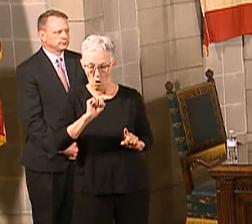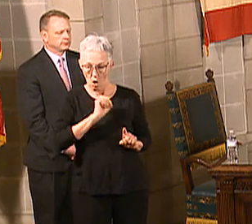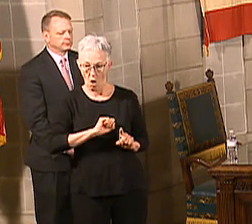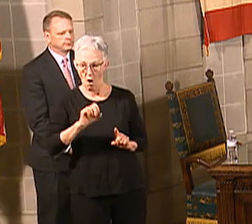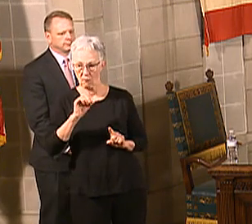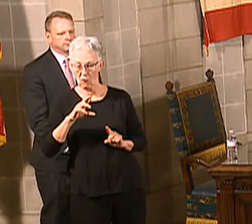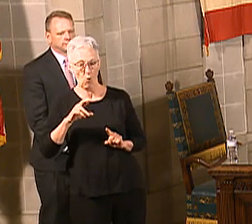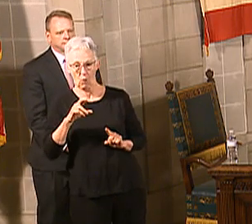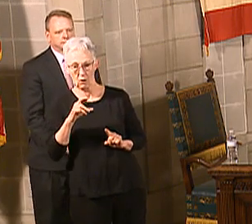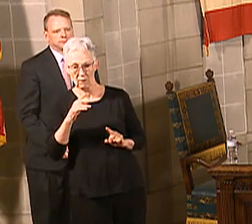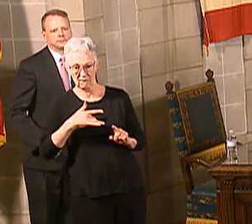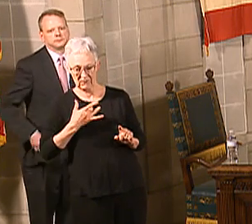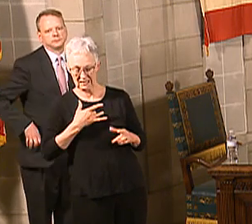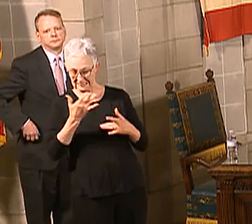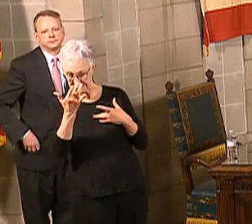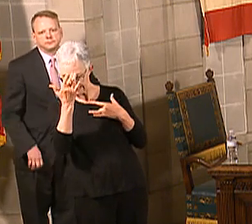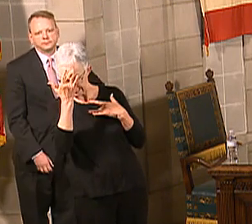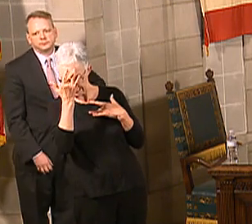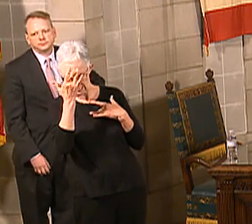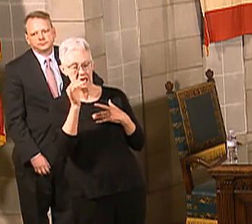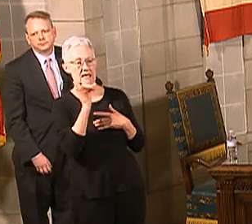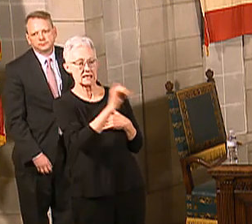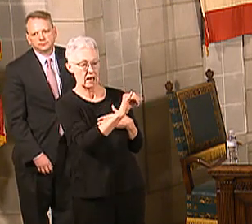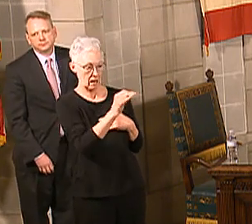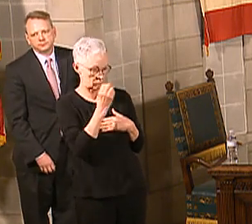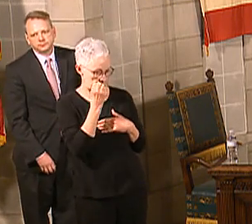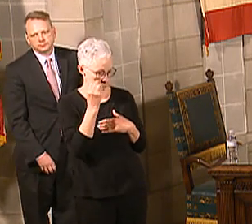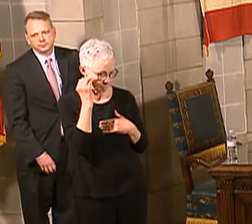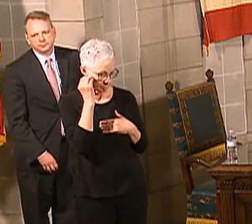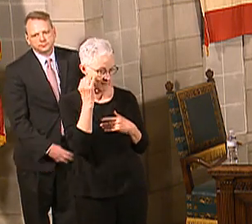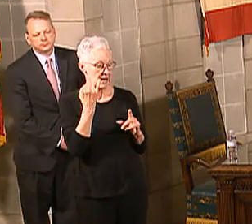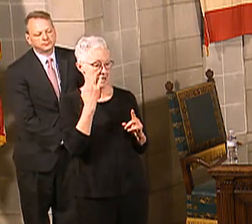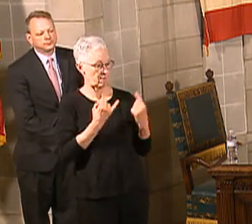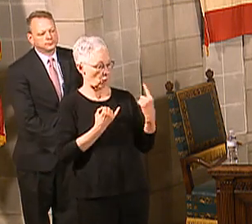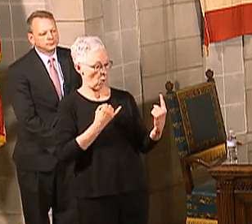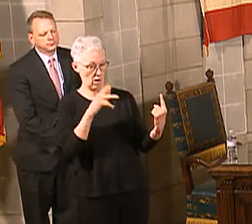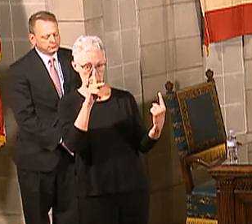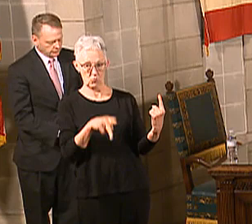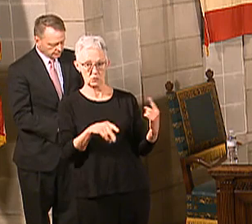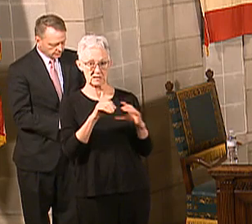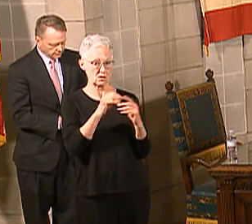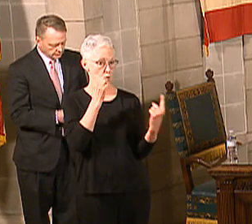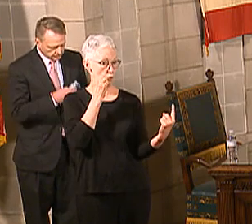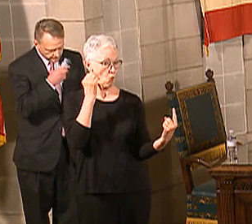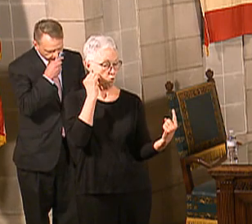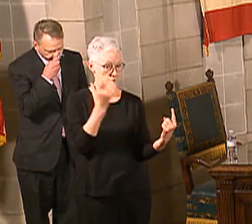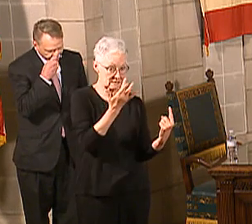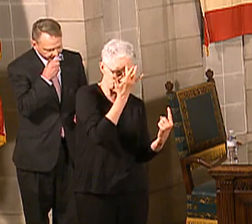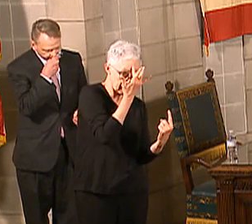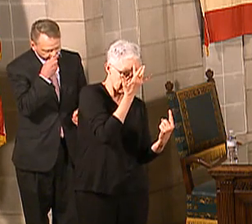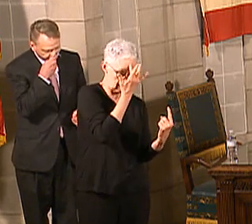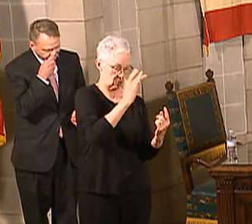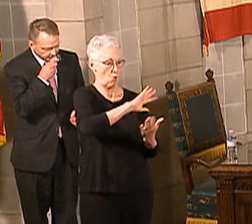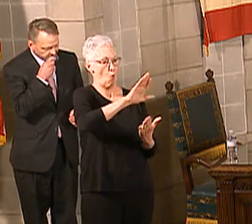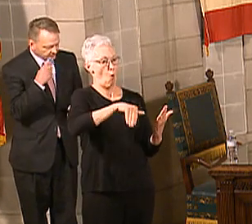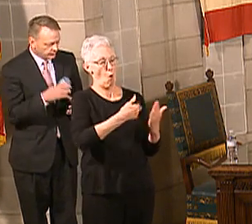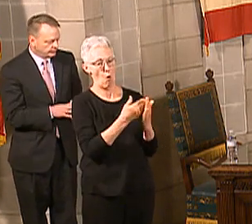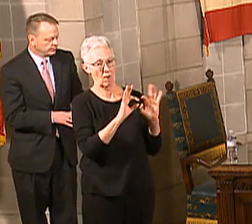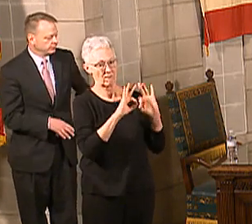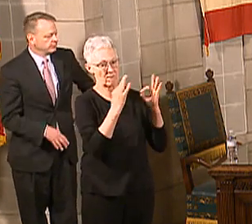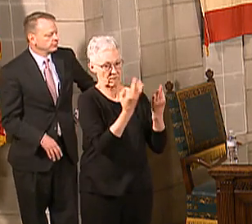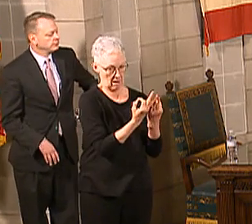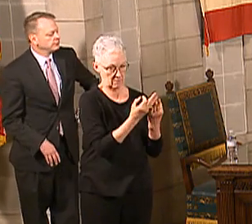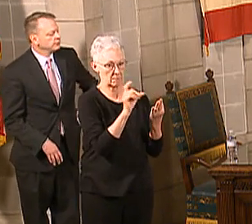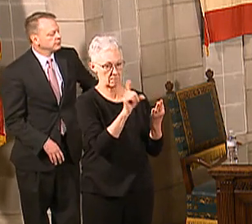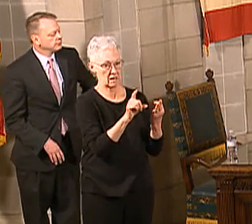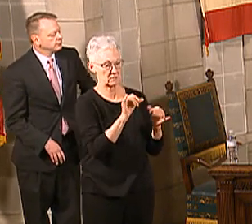DHM areas, everybody in your household needs to stay home as well. Contact your health care provider. Do not just go into an emergency room. Call and make